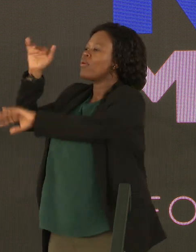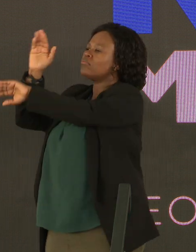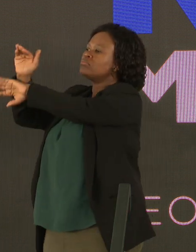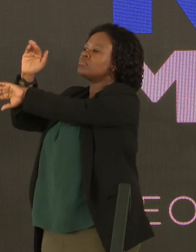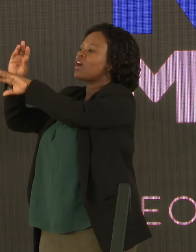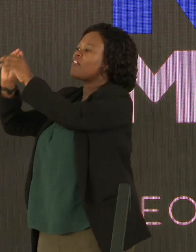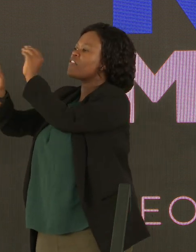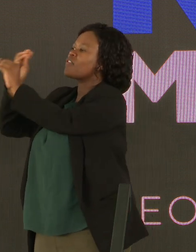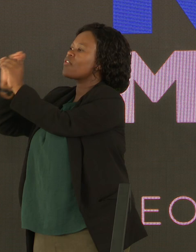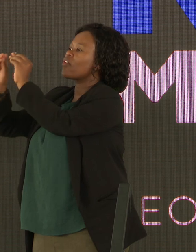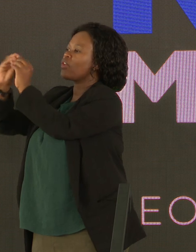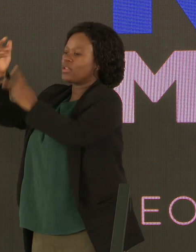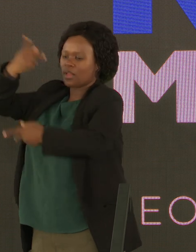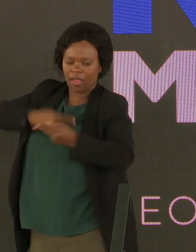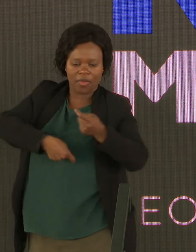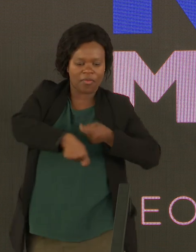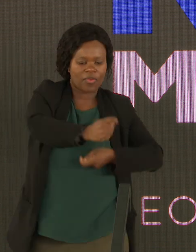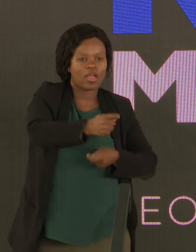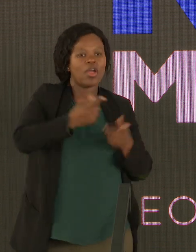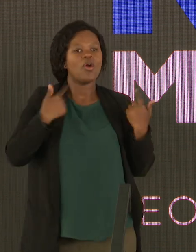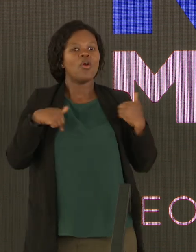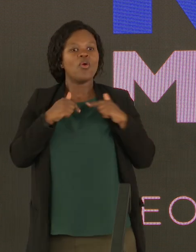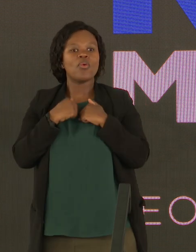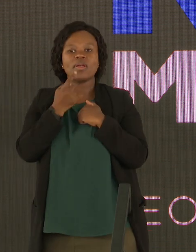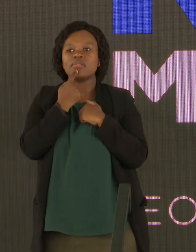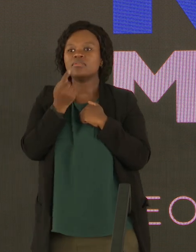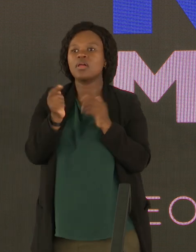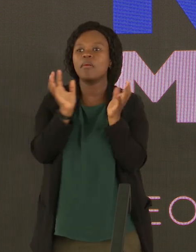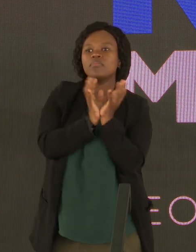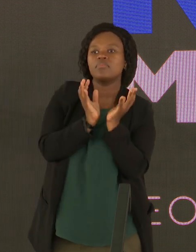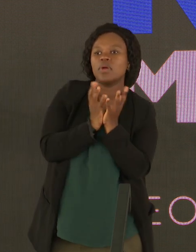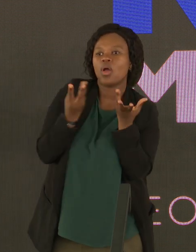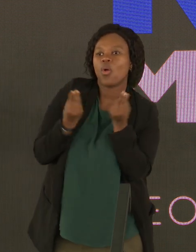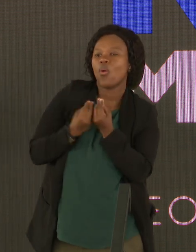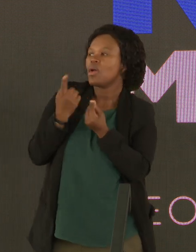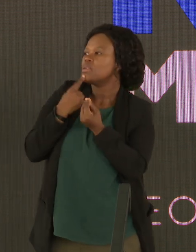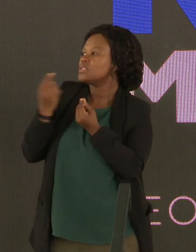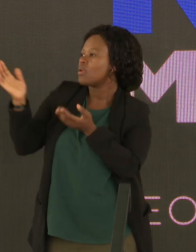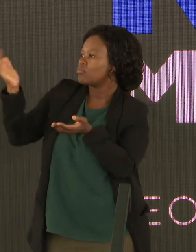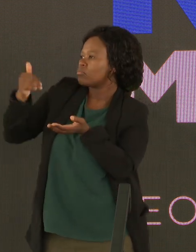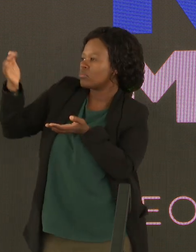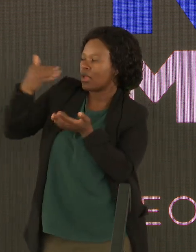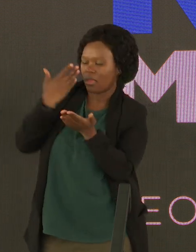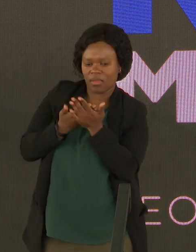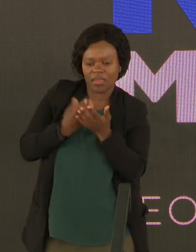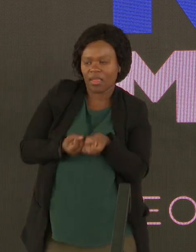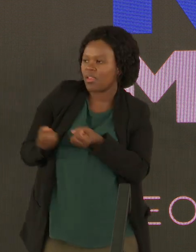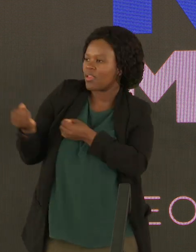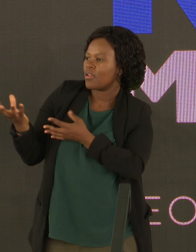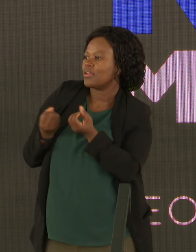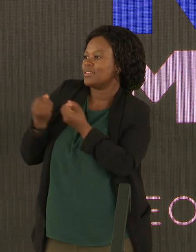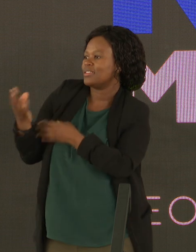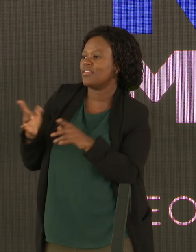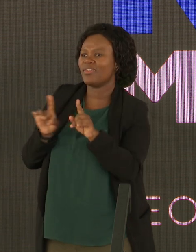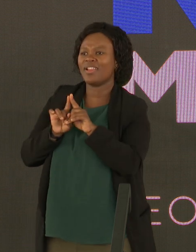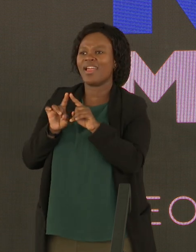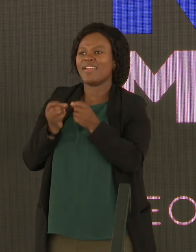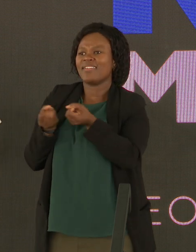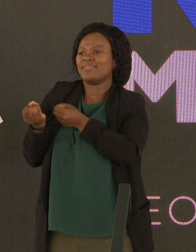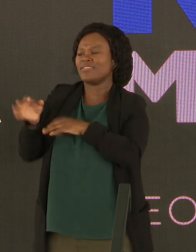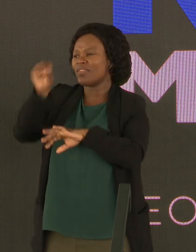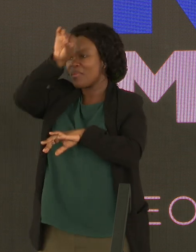dine with them at garlic dinners and say, please come, increase investment, take our resources to give people peace jobs as miners